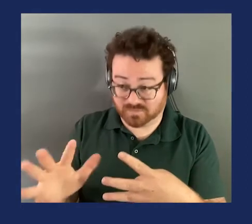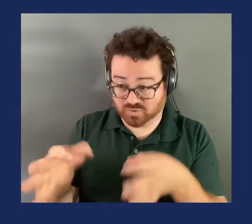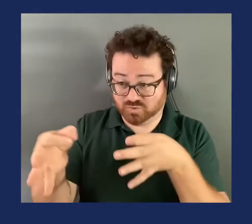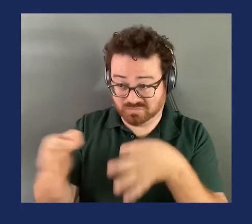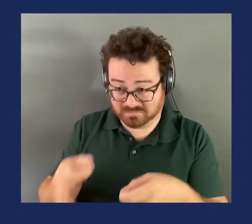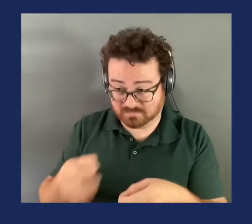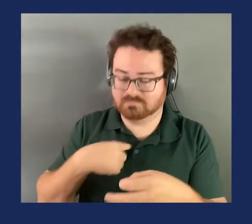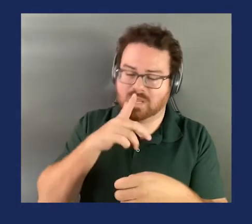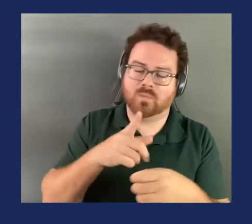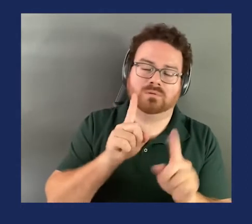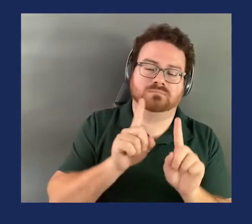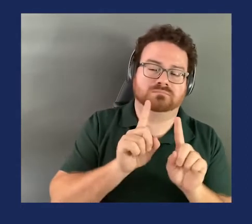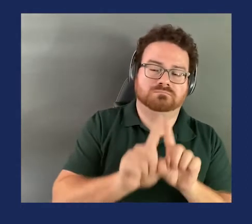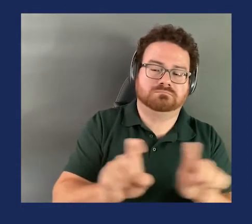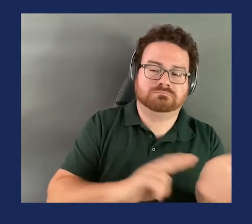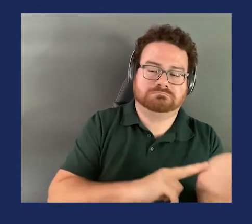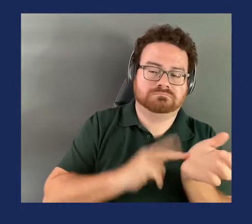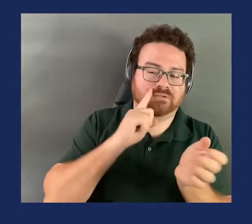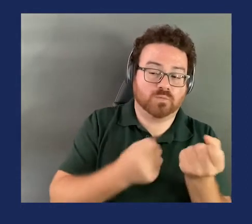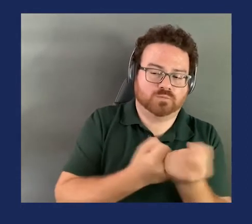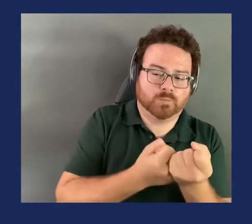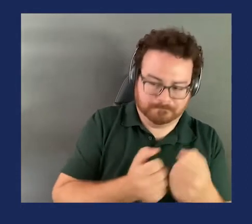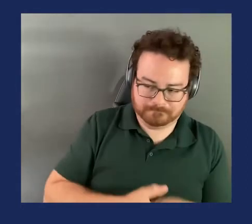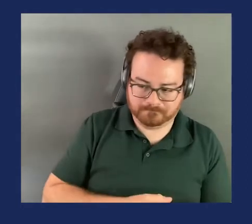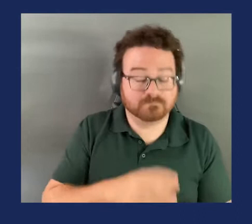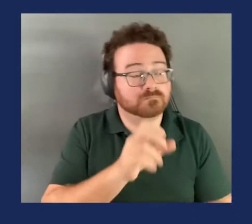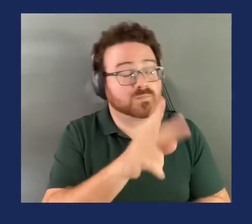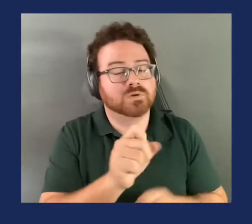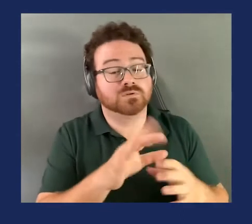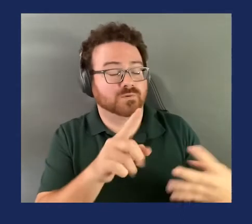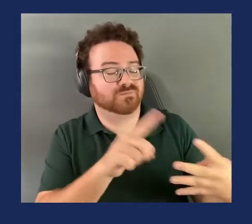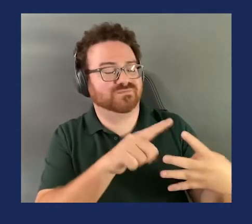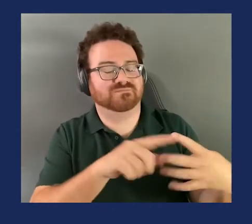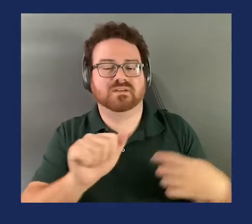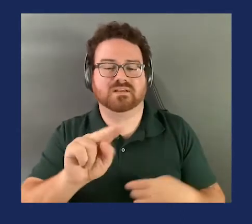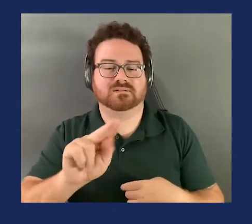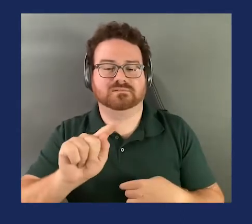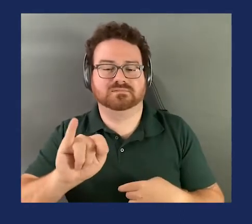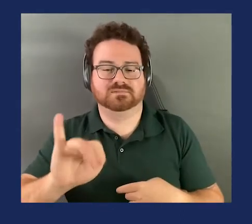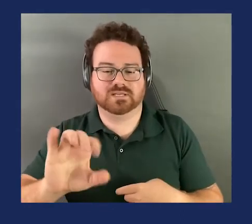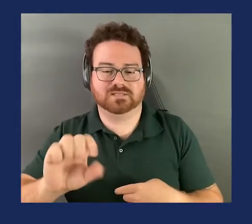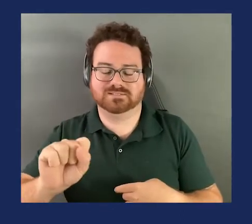will ask for a second. Great. So, the first amendment deals with anti-stockpiling, and it would have done